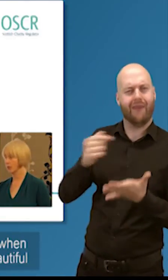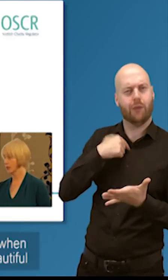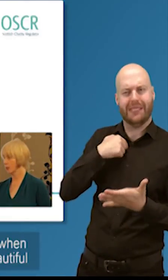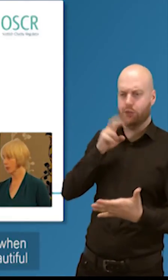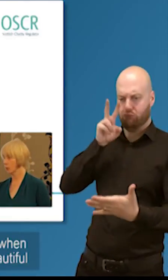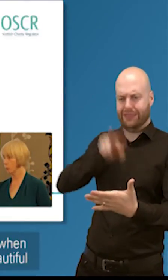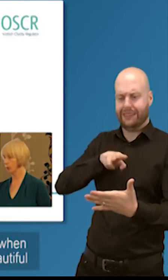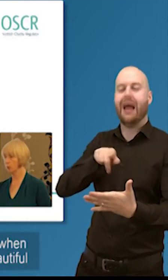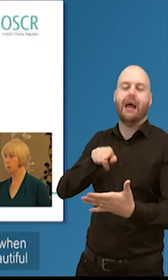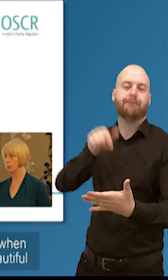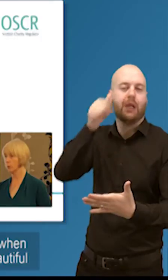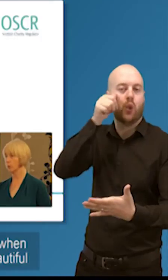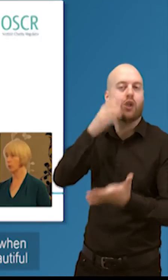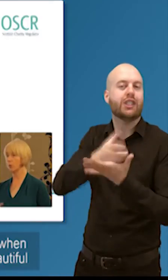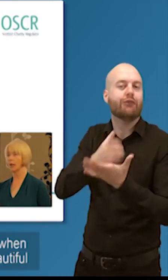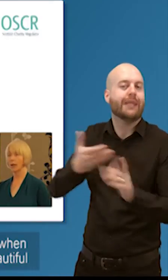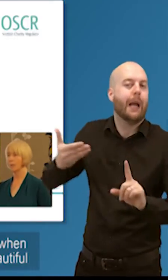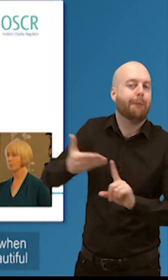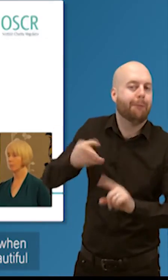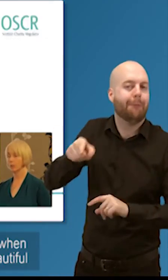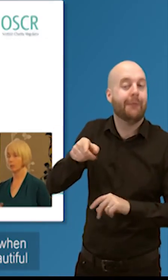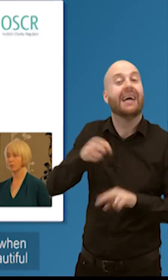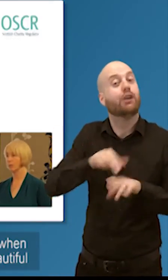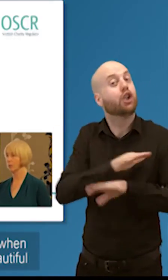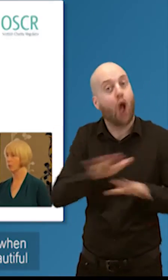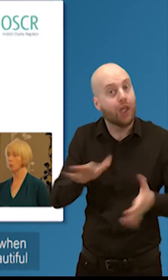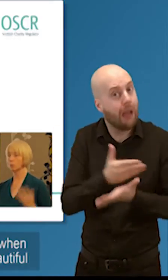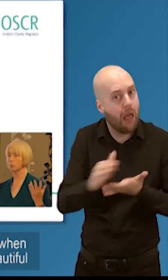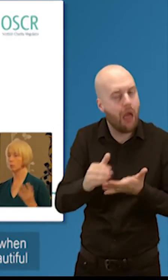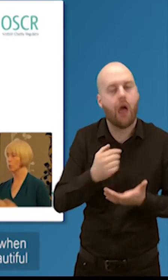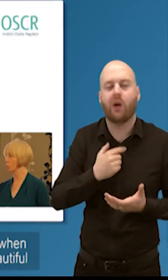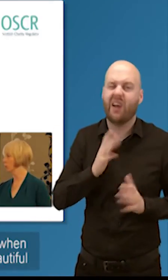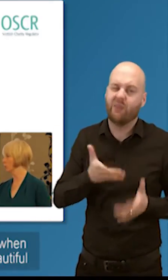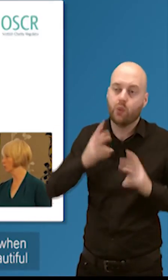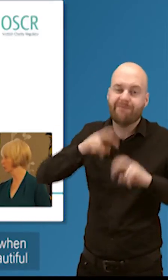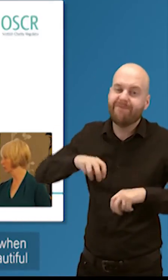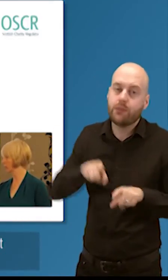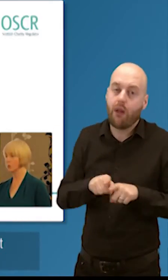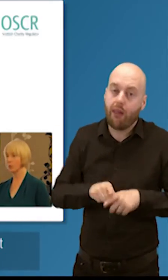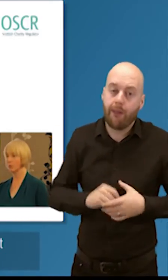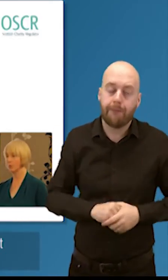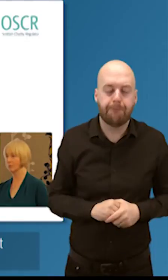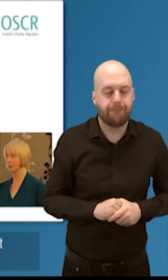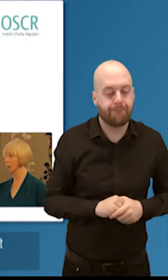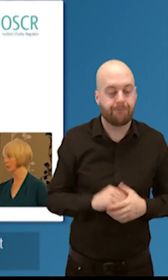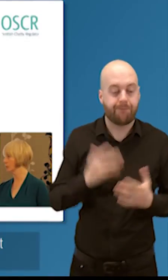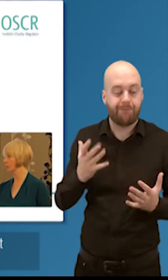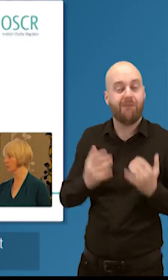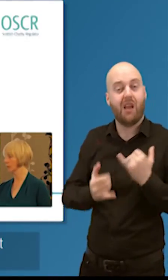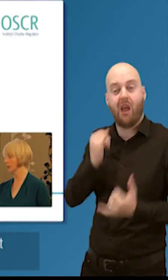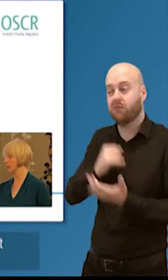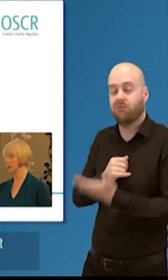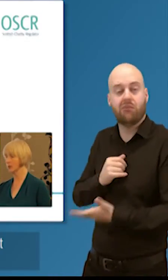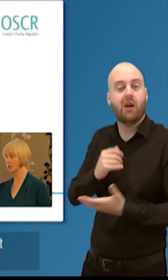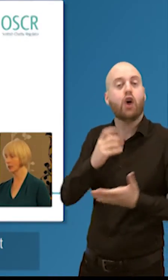examples of that to think of when when people talk about and particularly um old old beautiful buildings being being